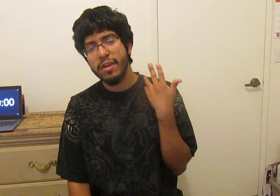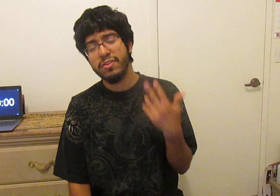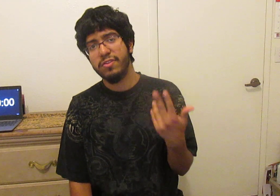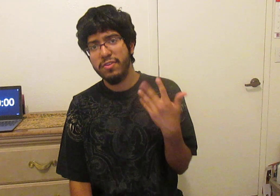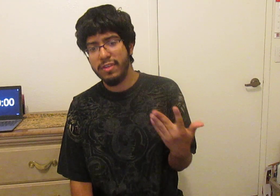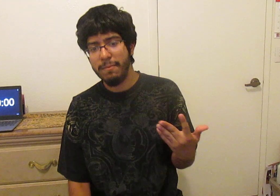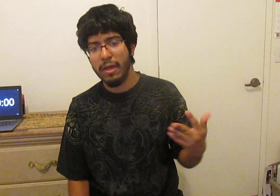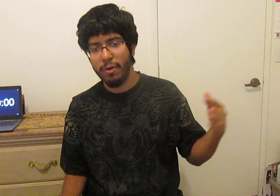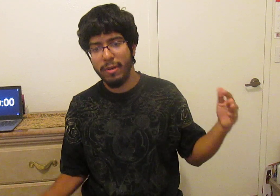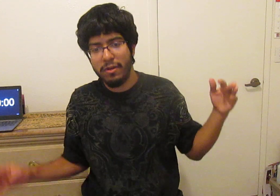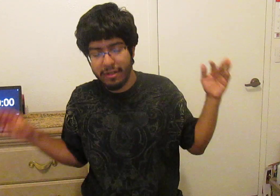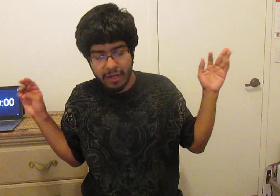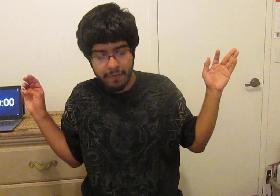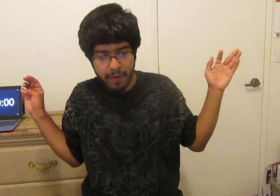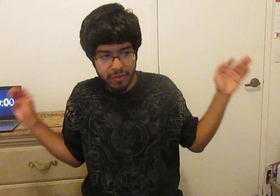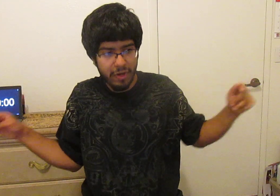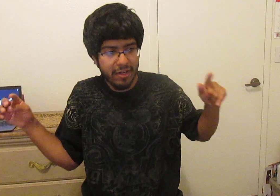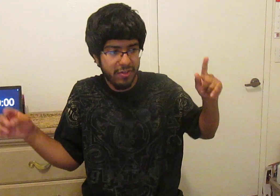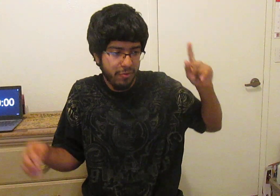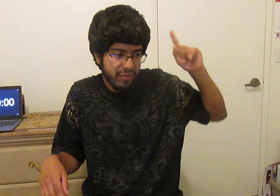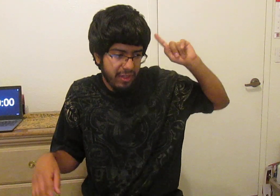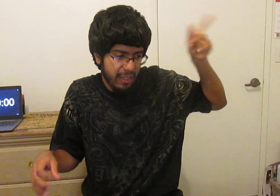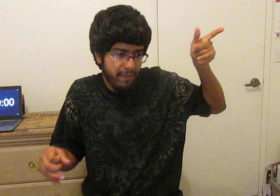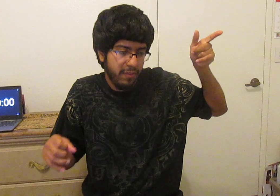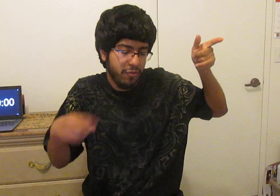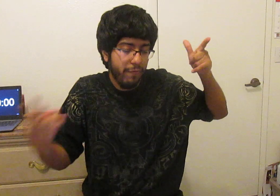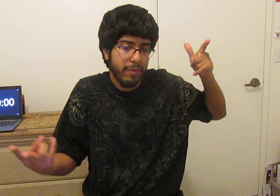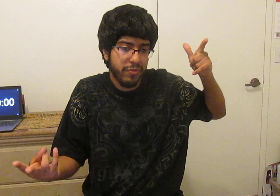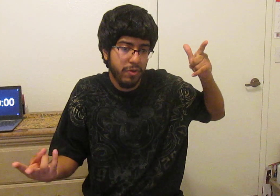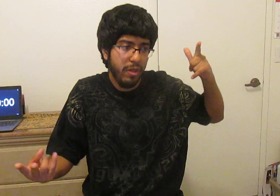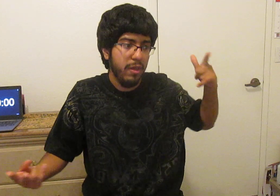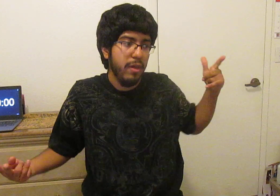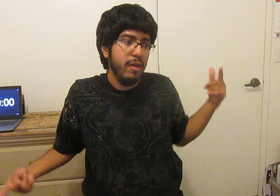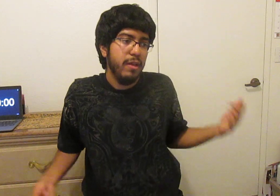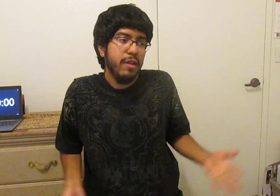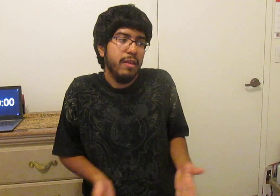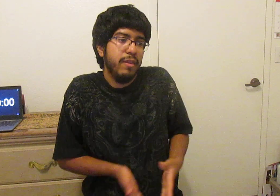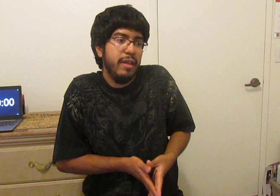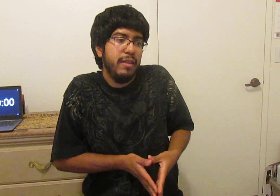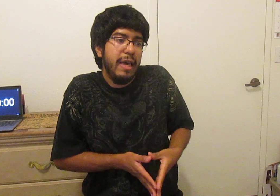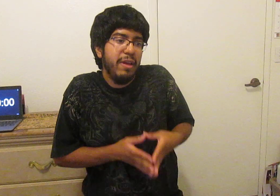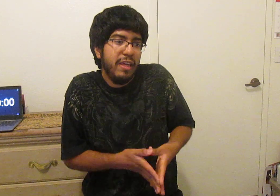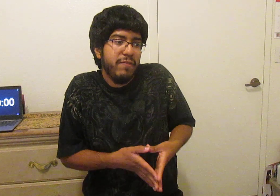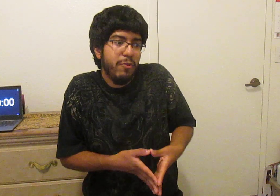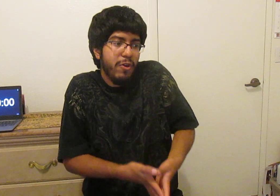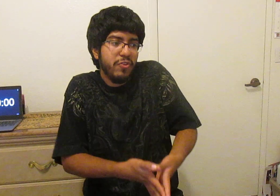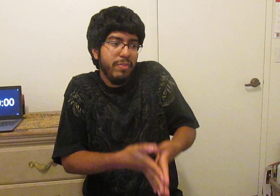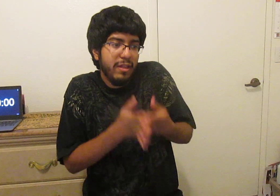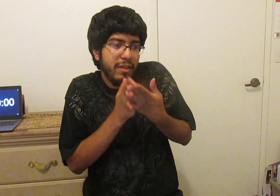wants to see my woodpecker detective office reactions to its 11th and 12th episode then that mania cave channel will also be a link